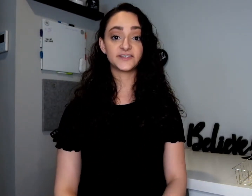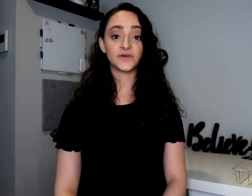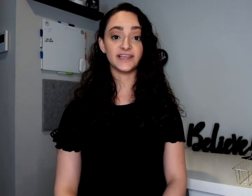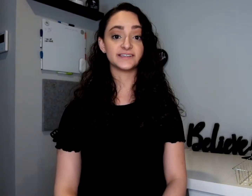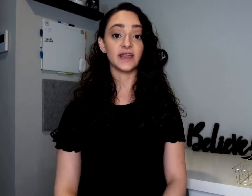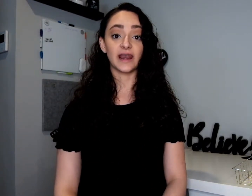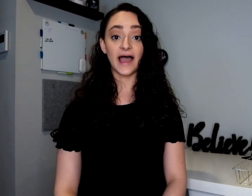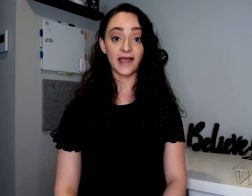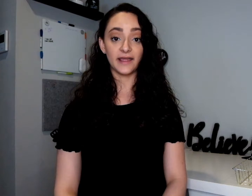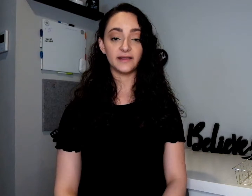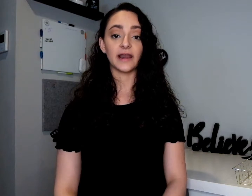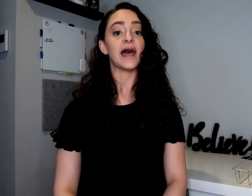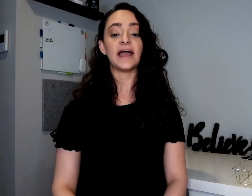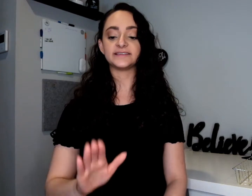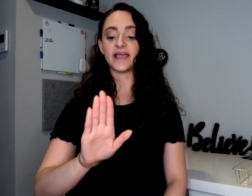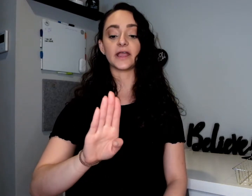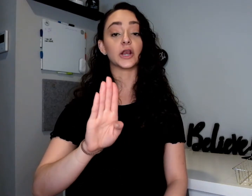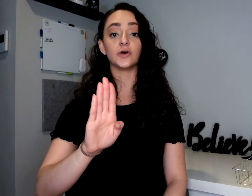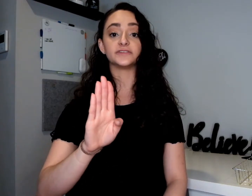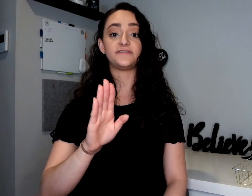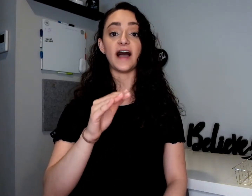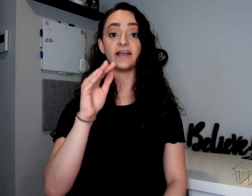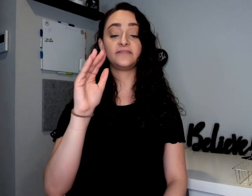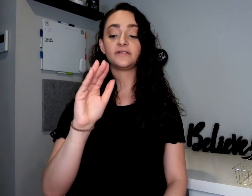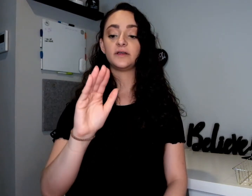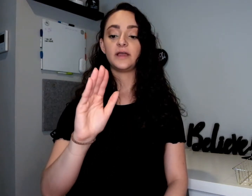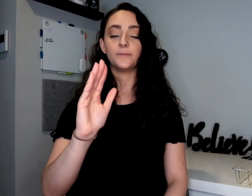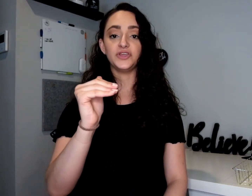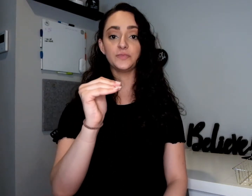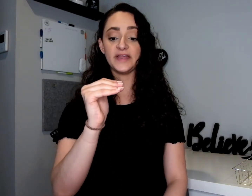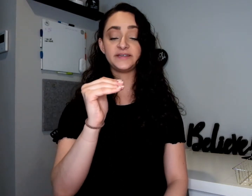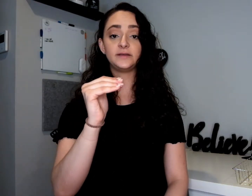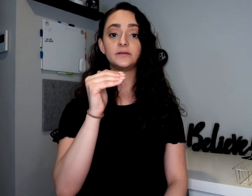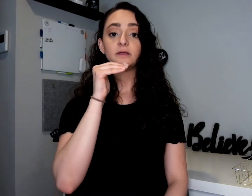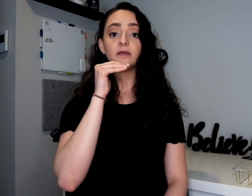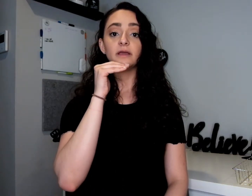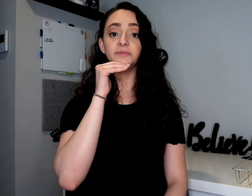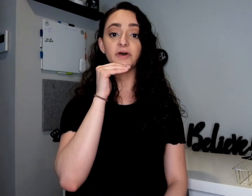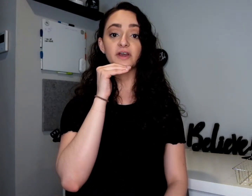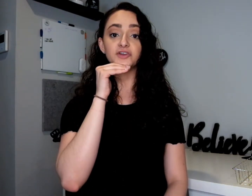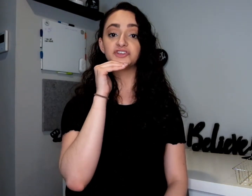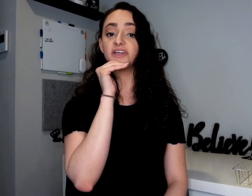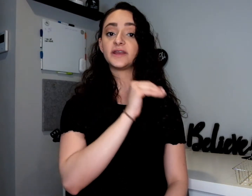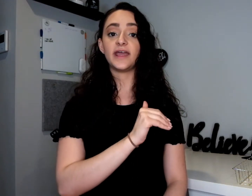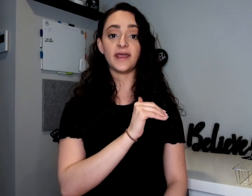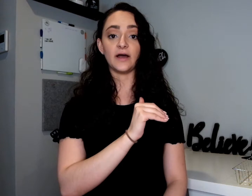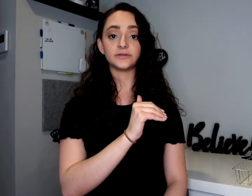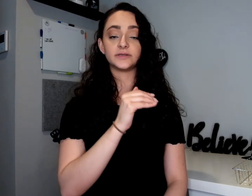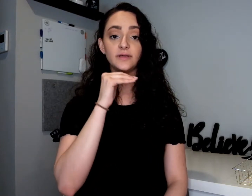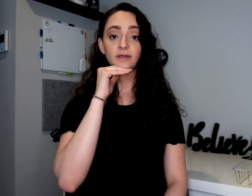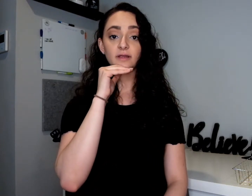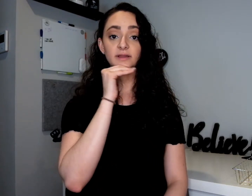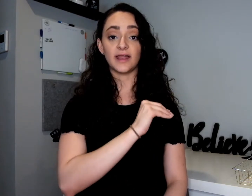one is lie. Lie is like a closed five, but you bend it, and you put it on your chin, and out. Lie.